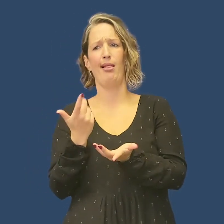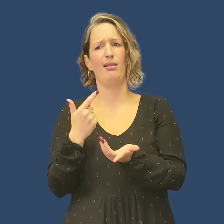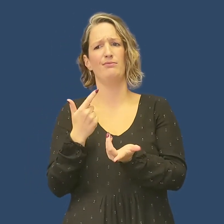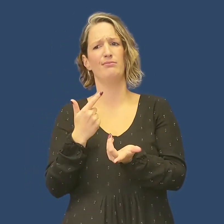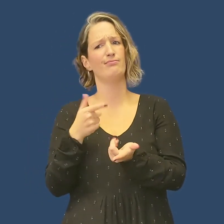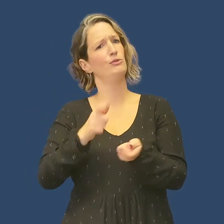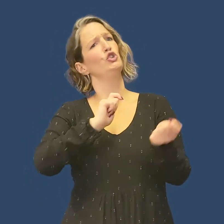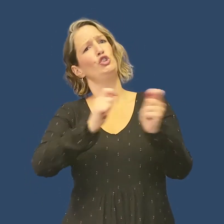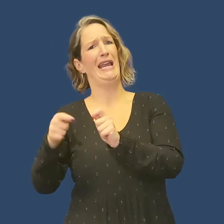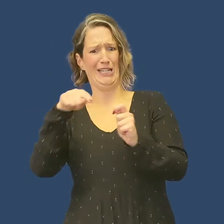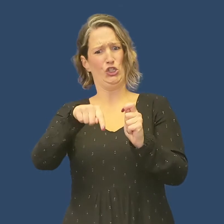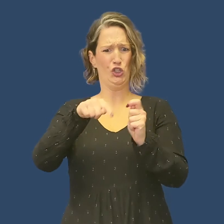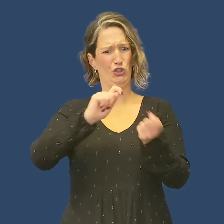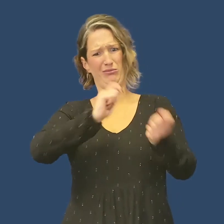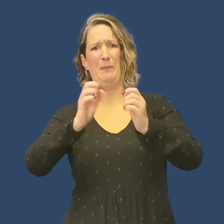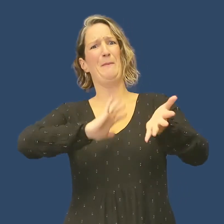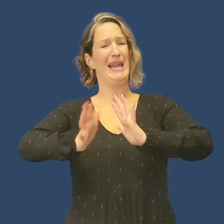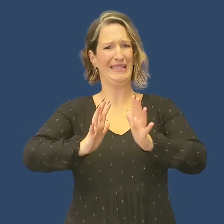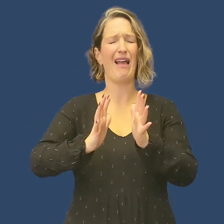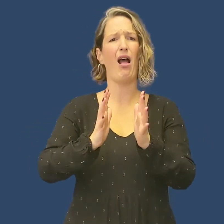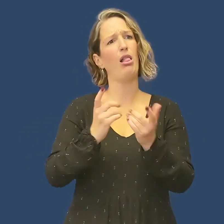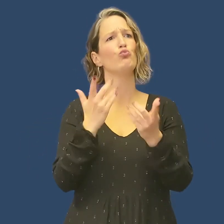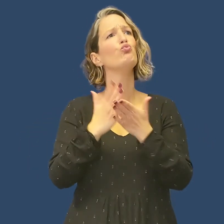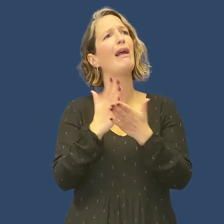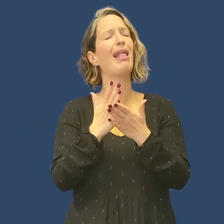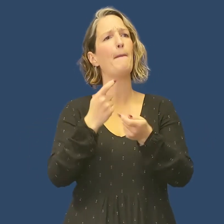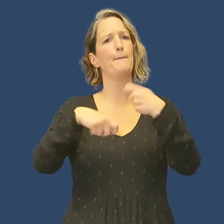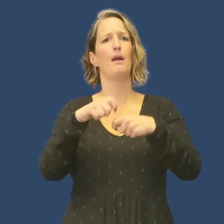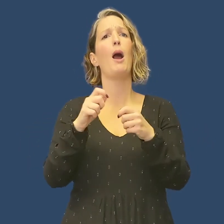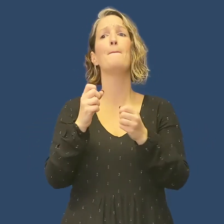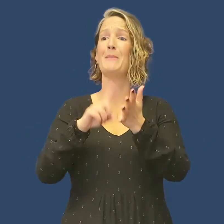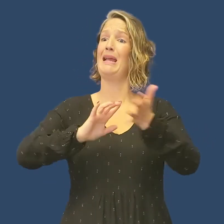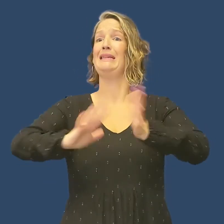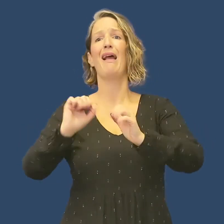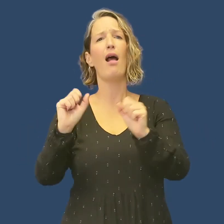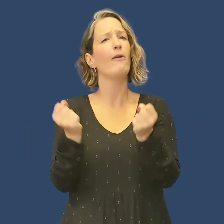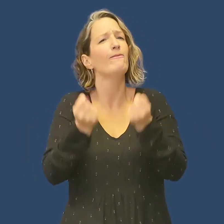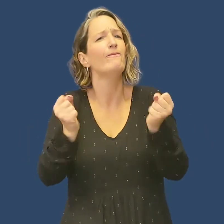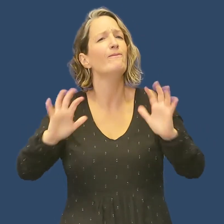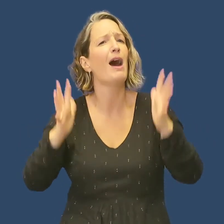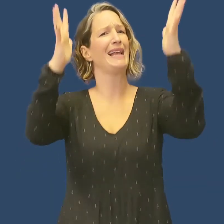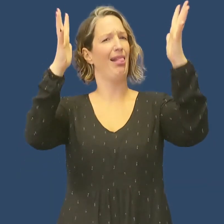because the change to British Sign Language itself has a consequential effect in reducing the vitality of the language.